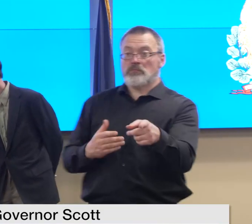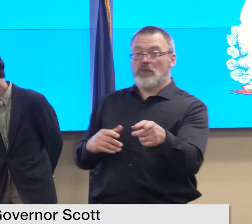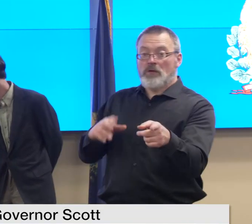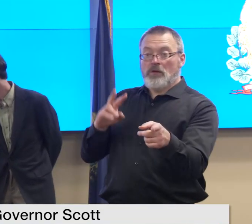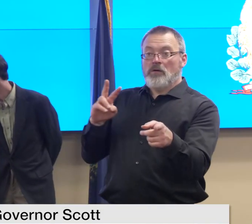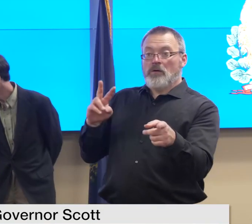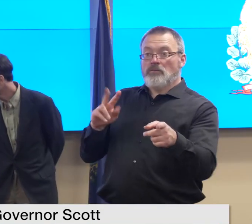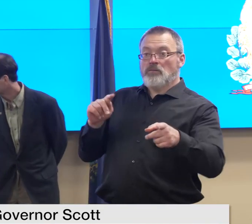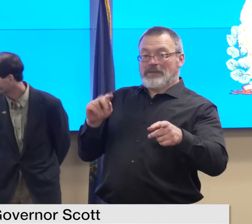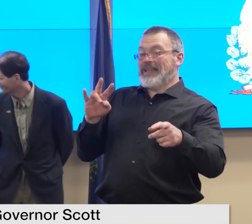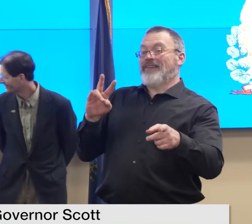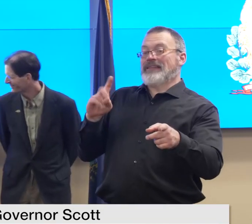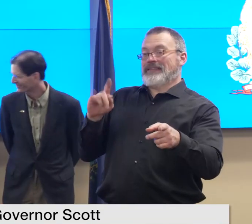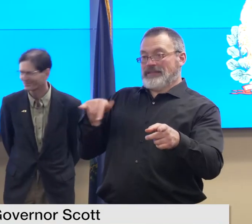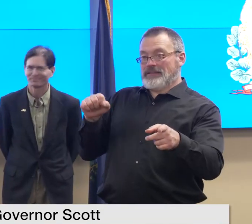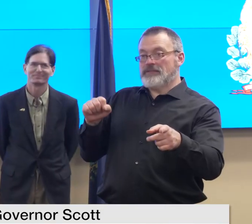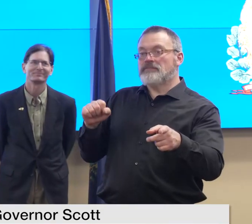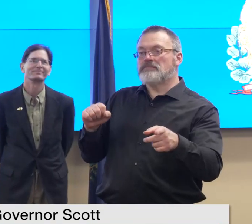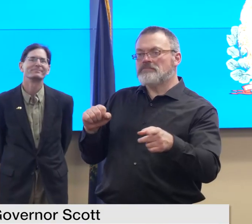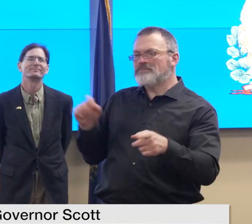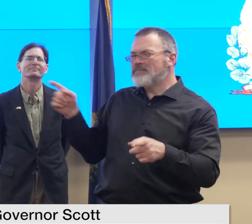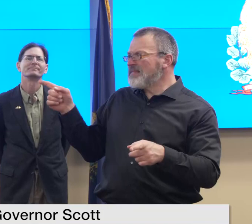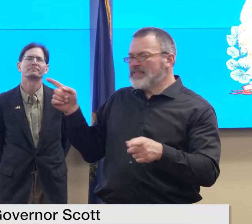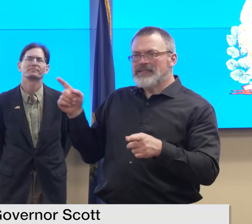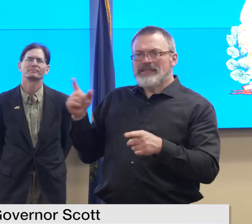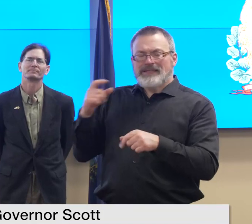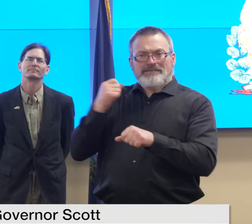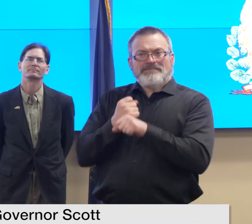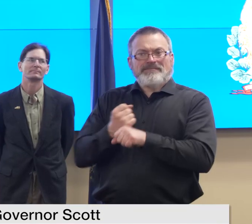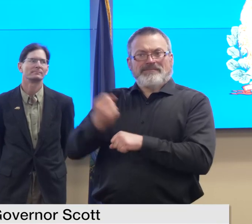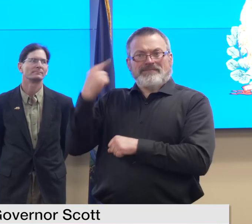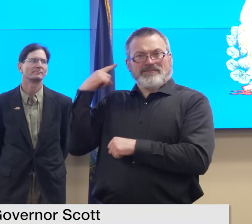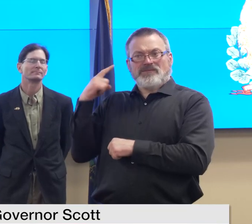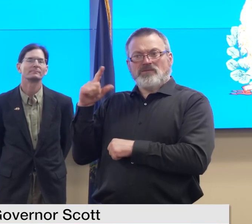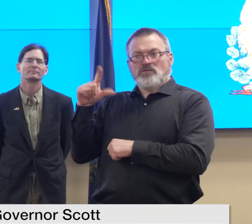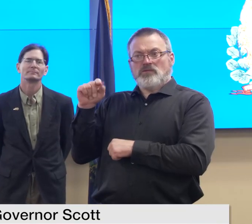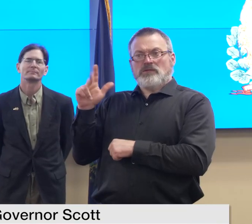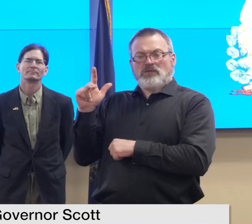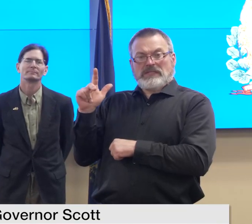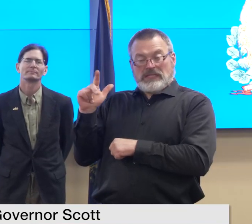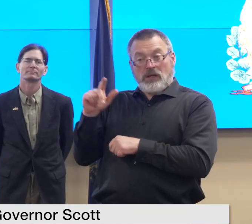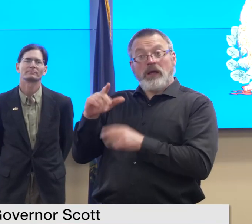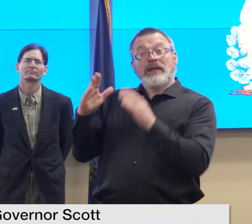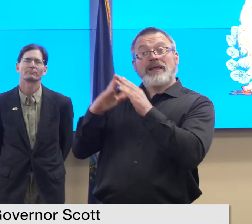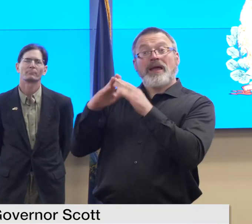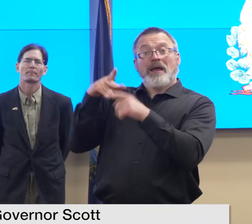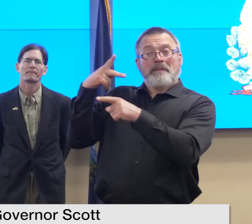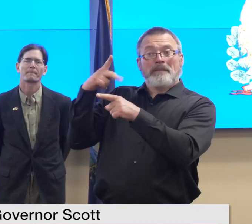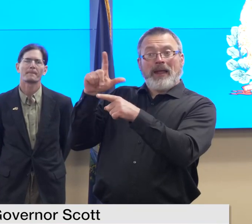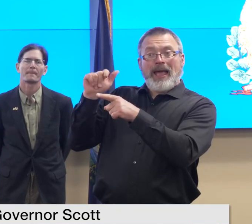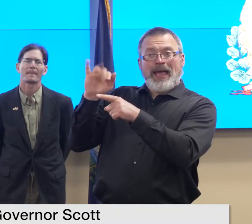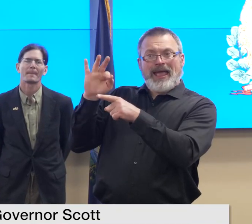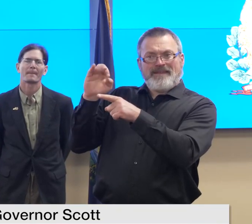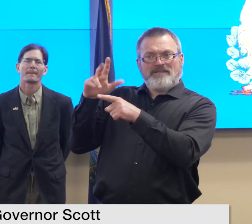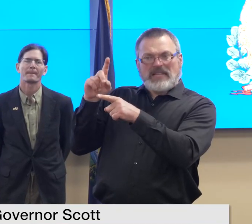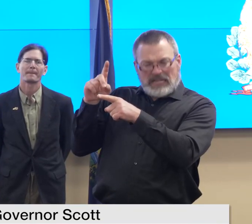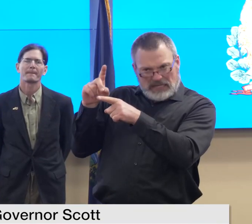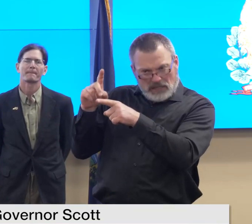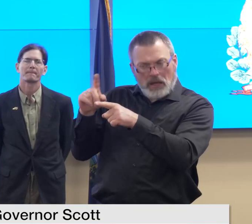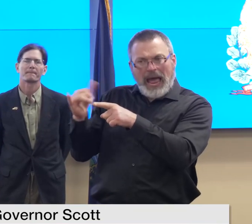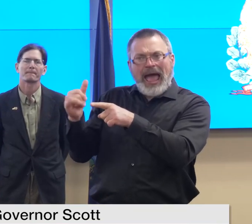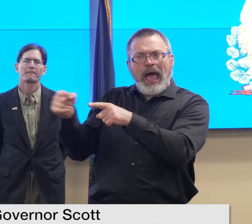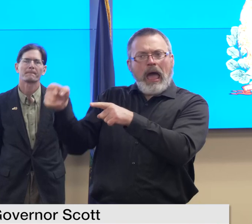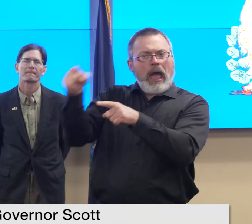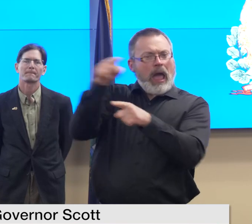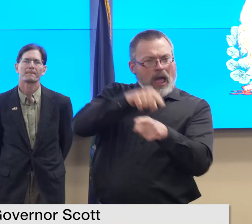sort of very similar to last year the people in plainfield are saying a lot of what the people in montpelier did why aren't we getting more help from the state